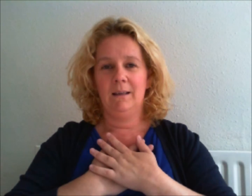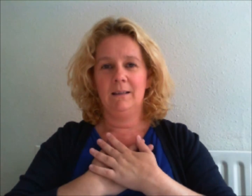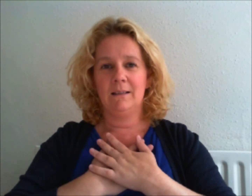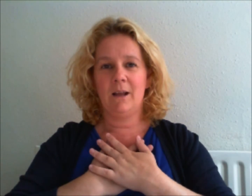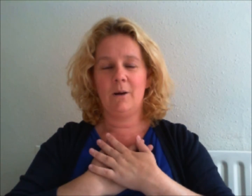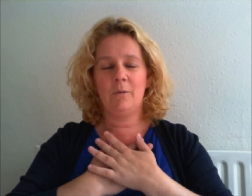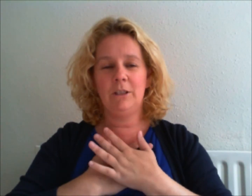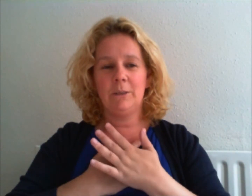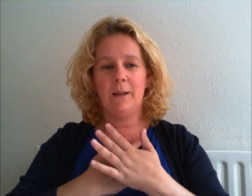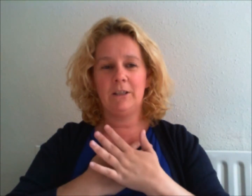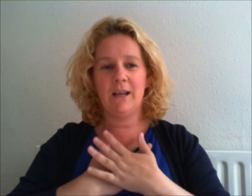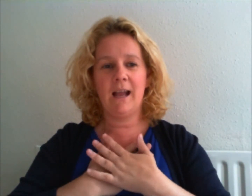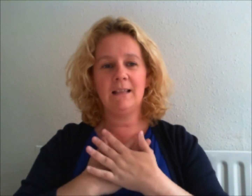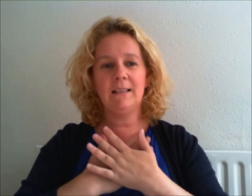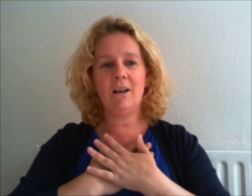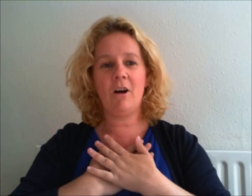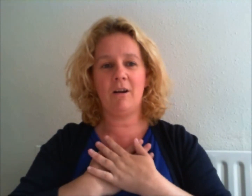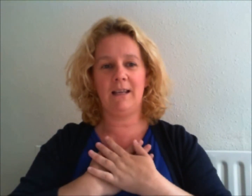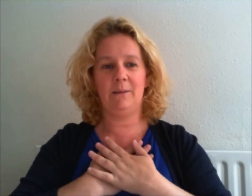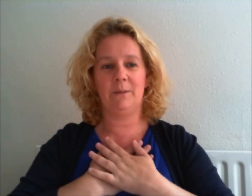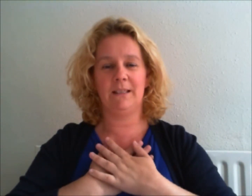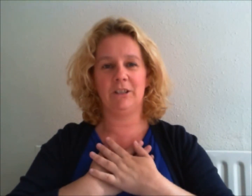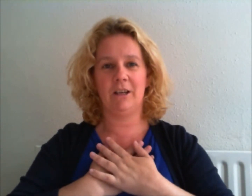So I want you to place your hands in the heart healing position.